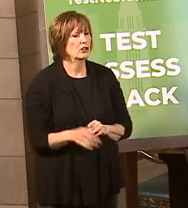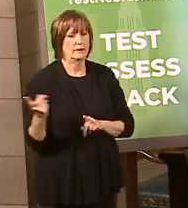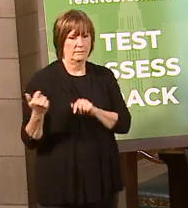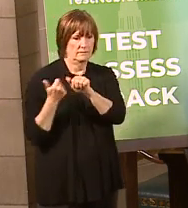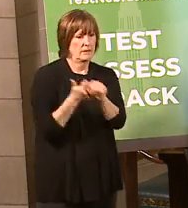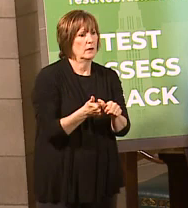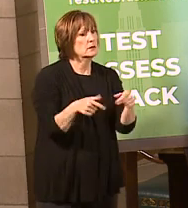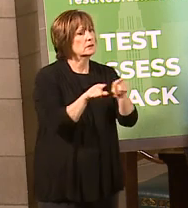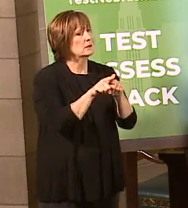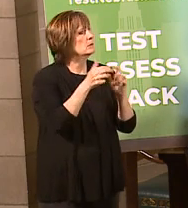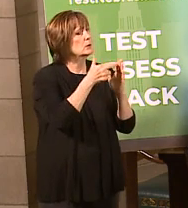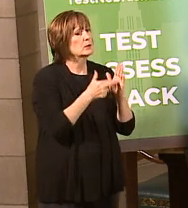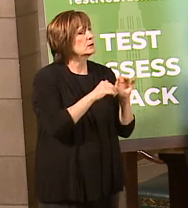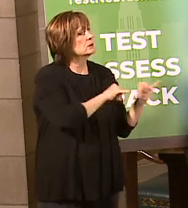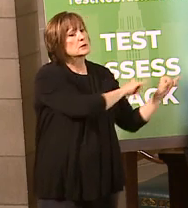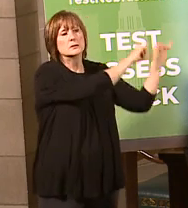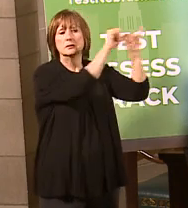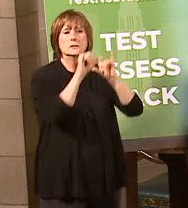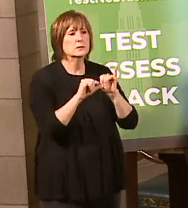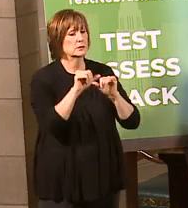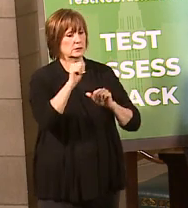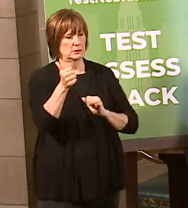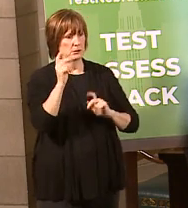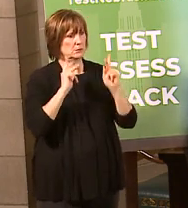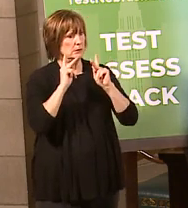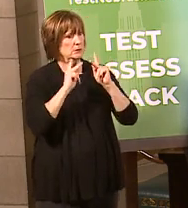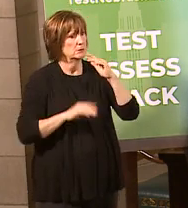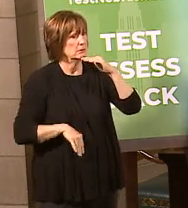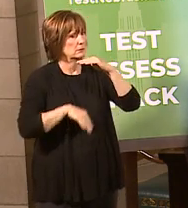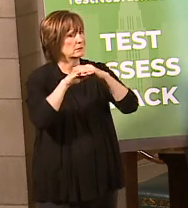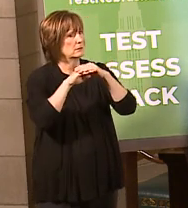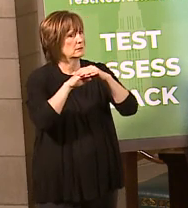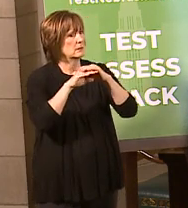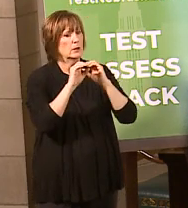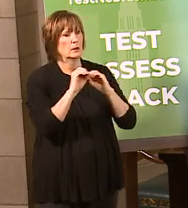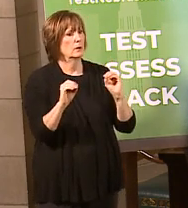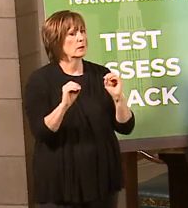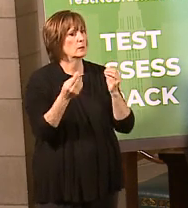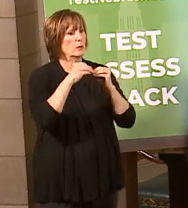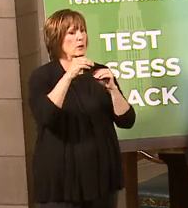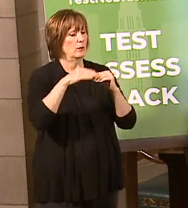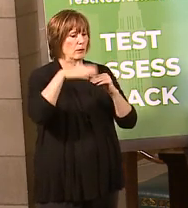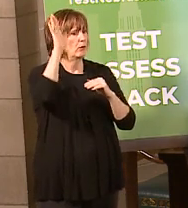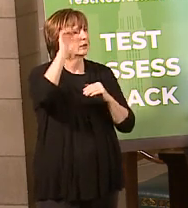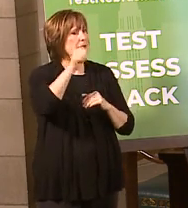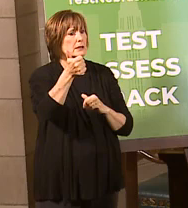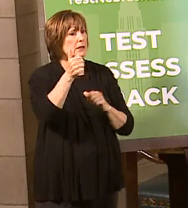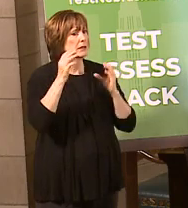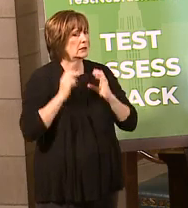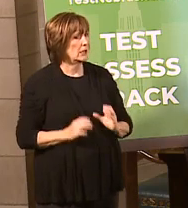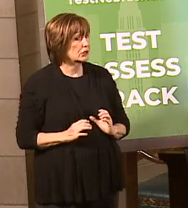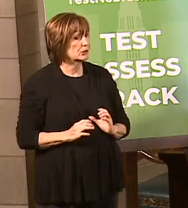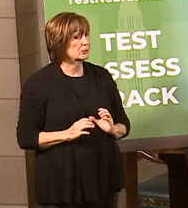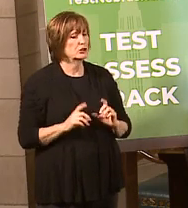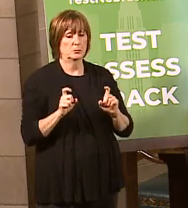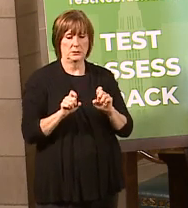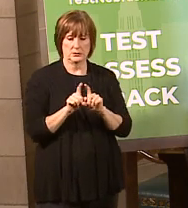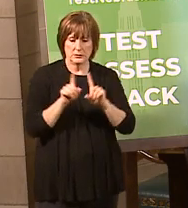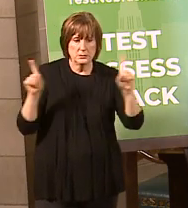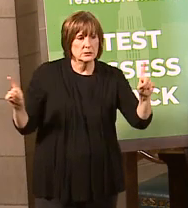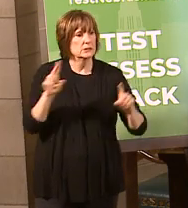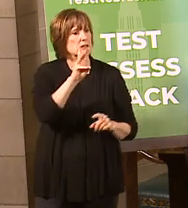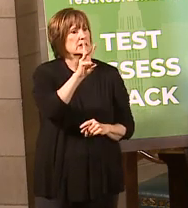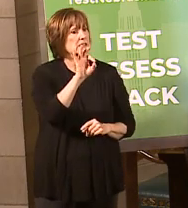follow the same rules as everybody else though. They've to have a 10-person rule, which means no more than 10 customers in their bowling alley at any one time. Social distancing, six feet apart,